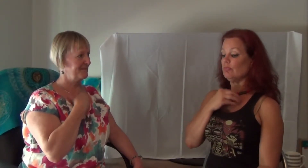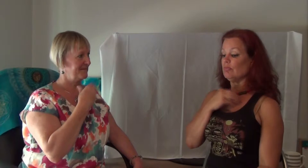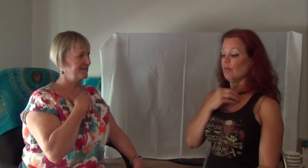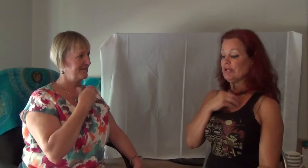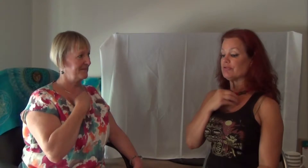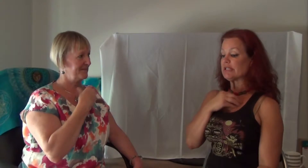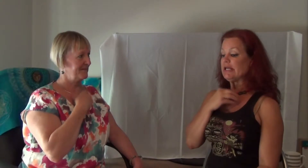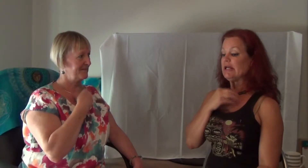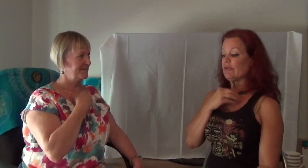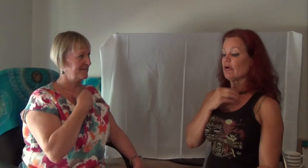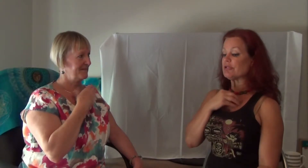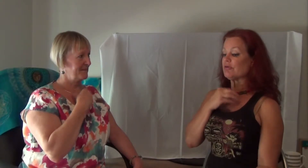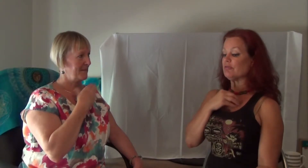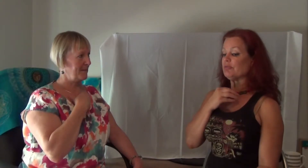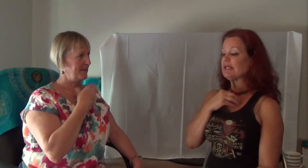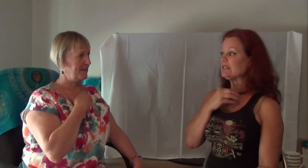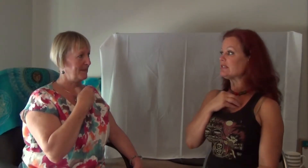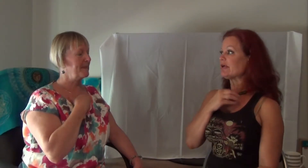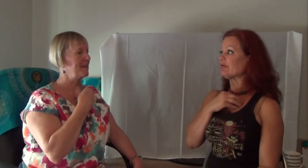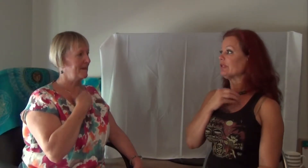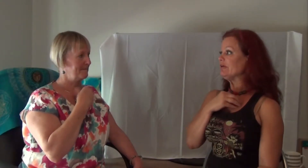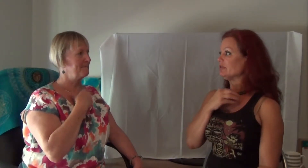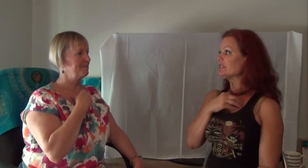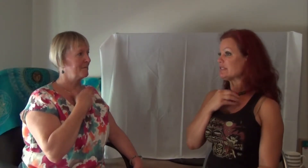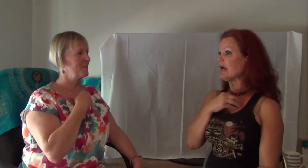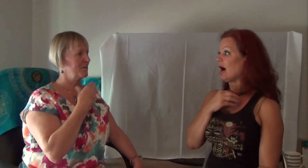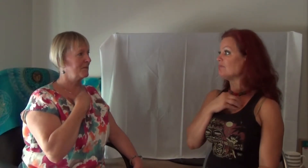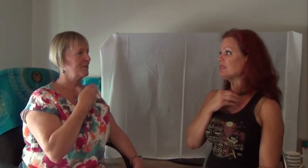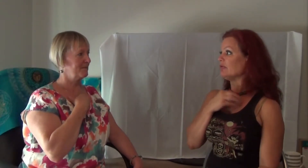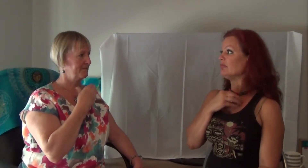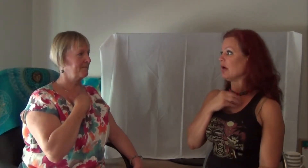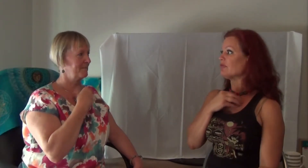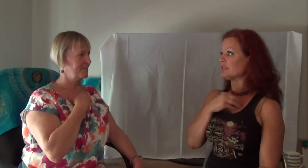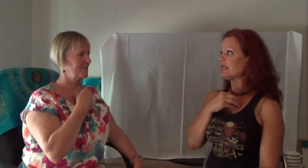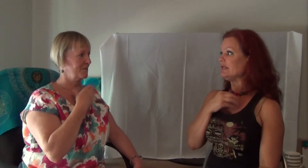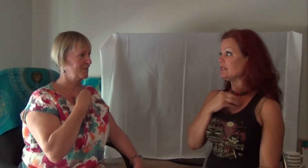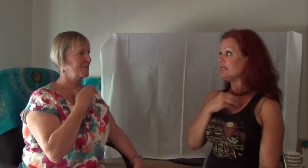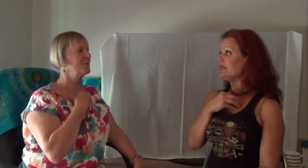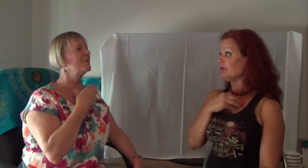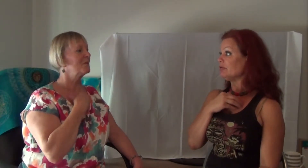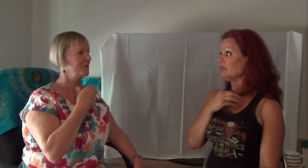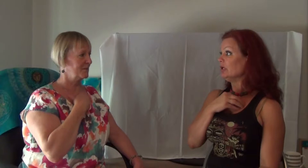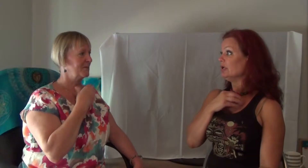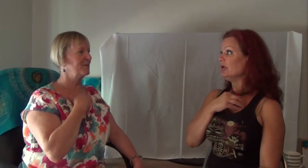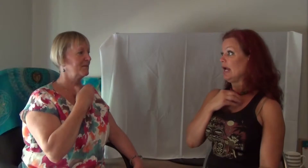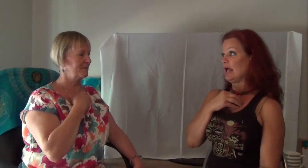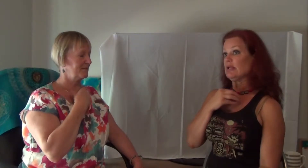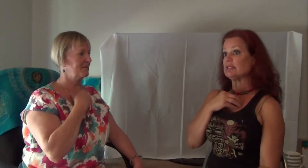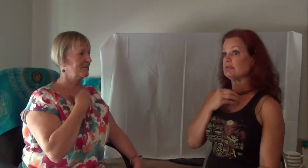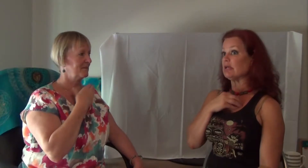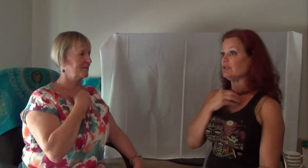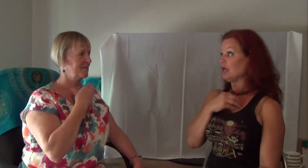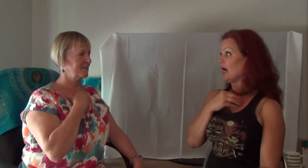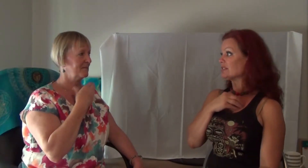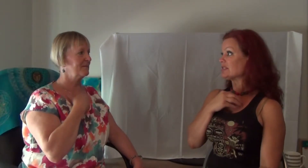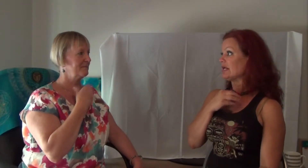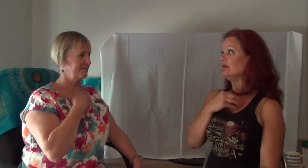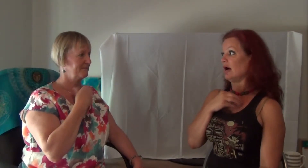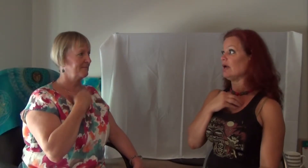When you're skiing there are certain places that are legal to stop. So others can see you and adjust and I